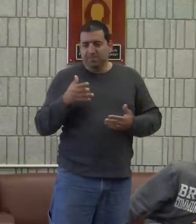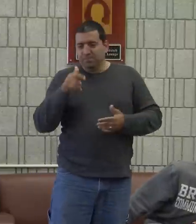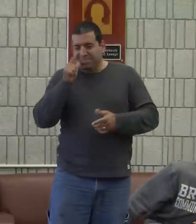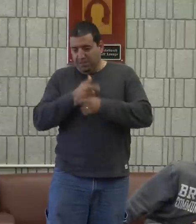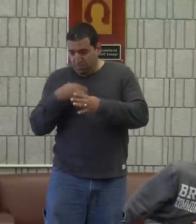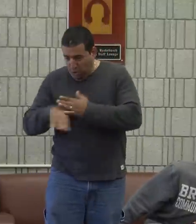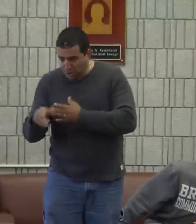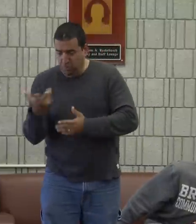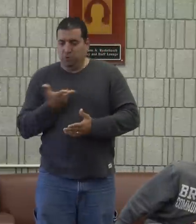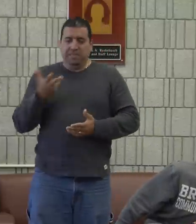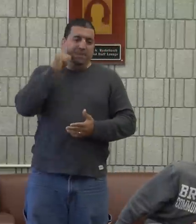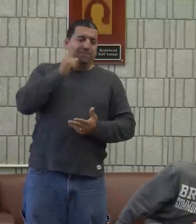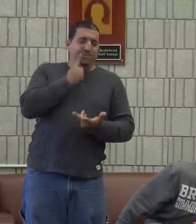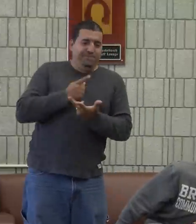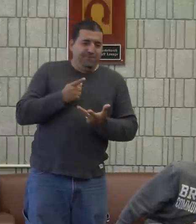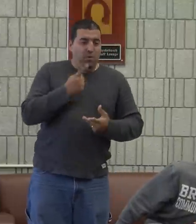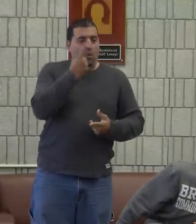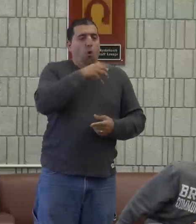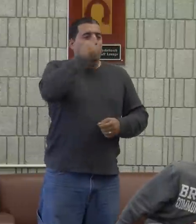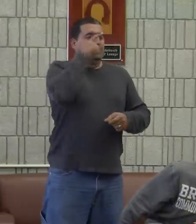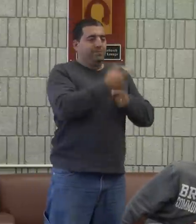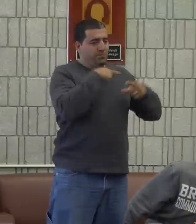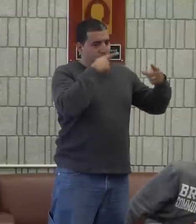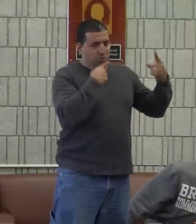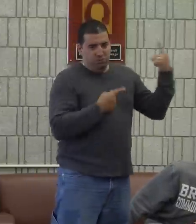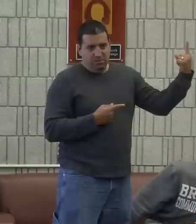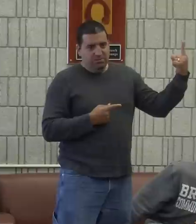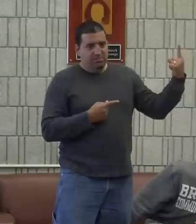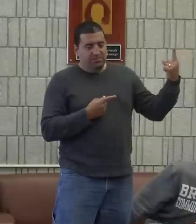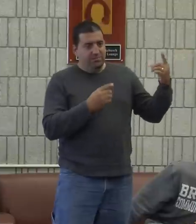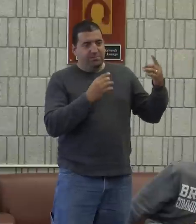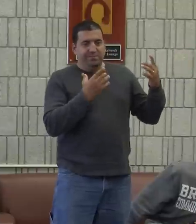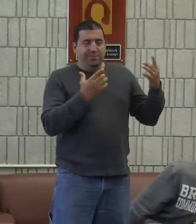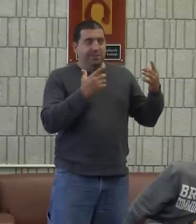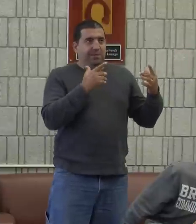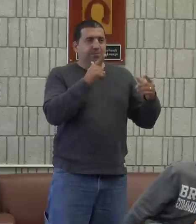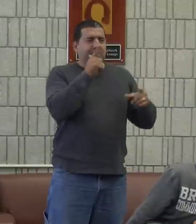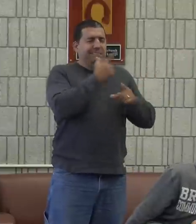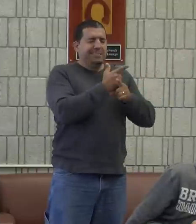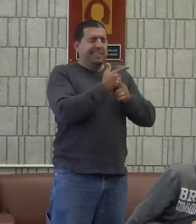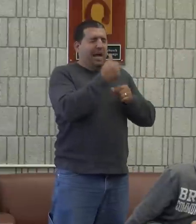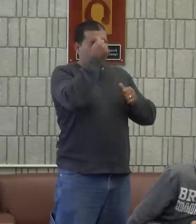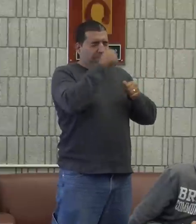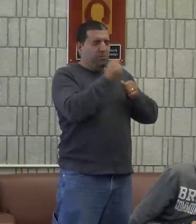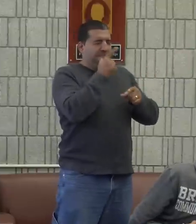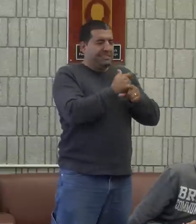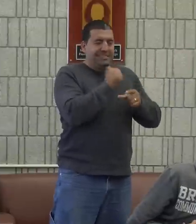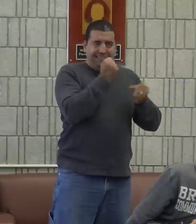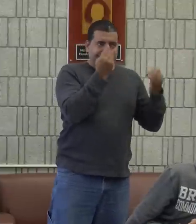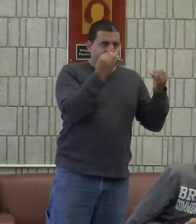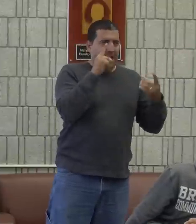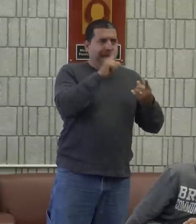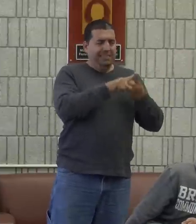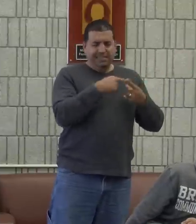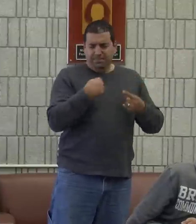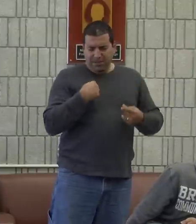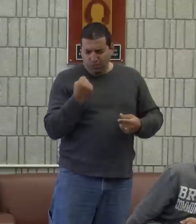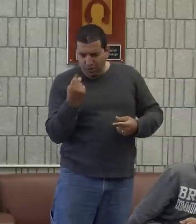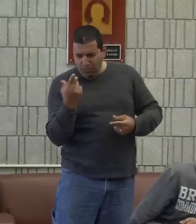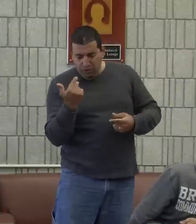brother signed with me. And then my sister, who's also deaf, signed with me. I have a sibling, a sibling, a